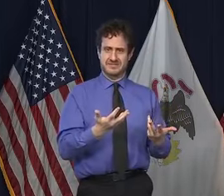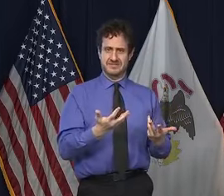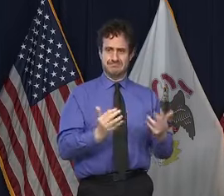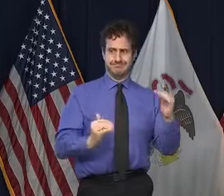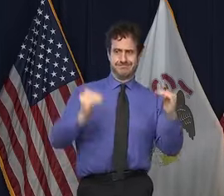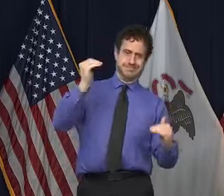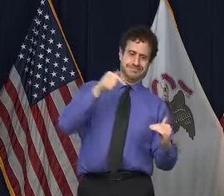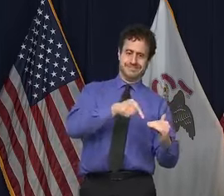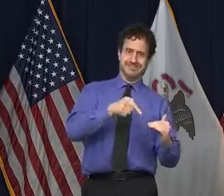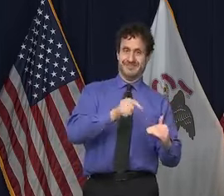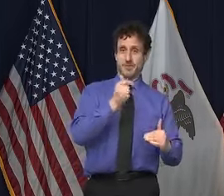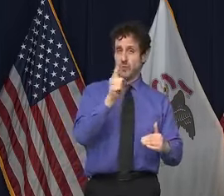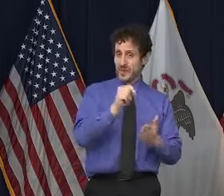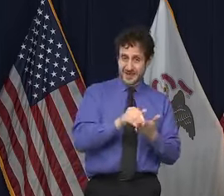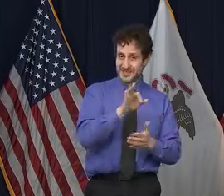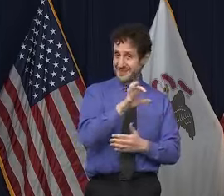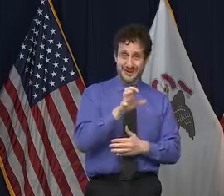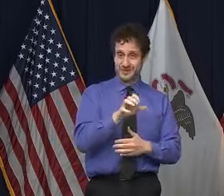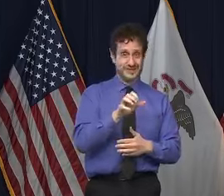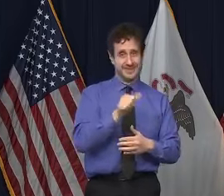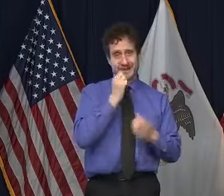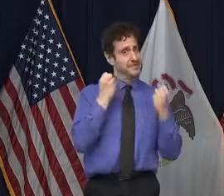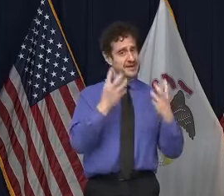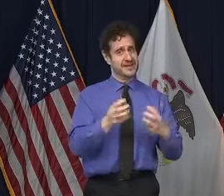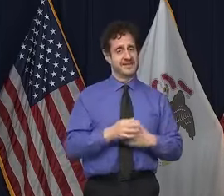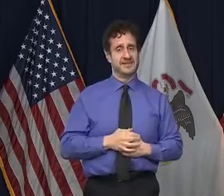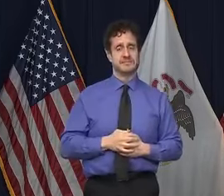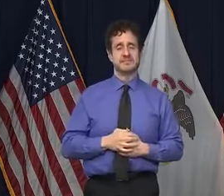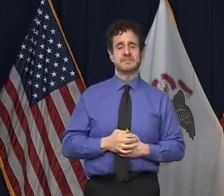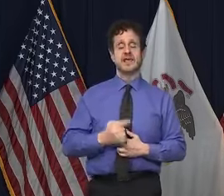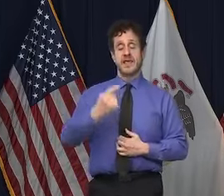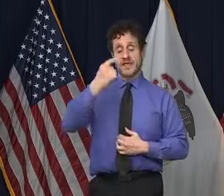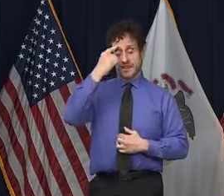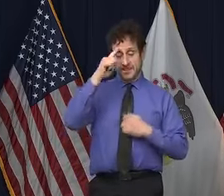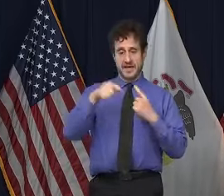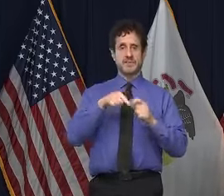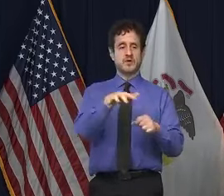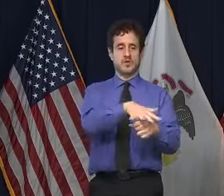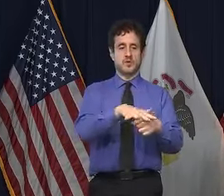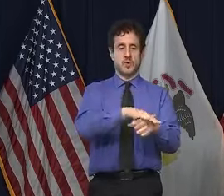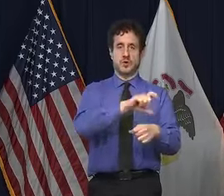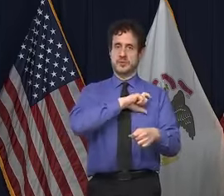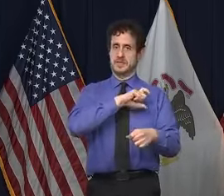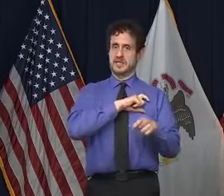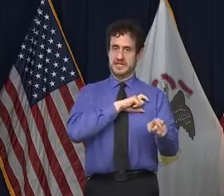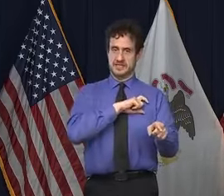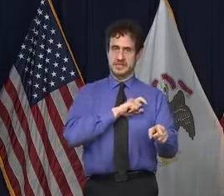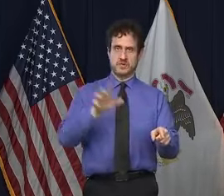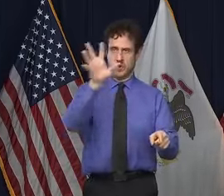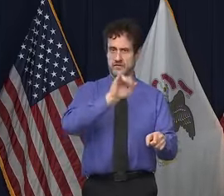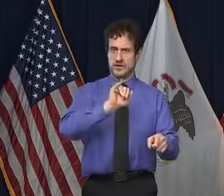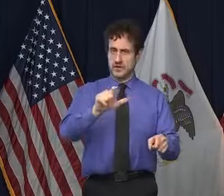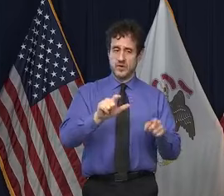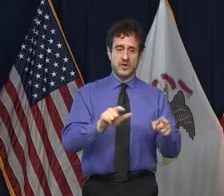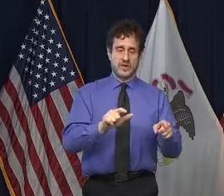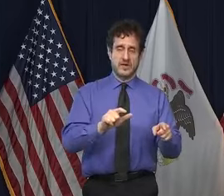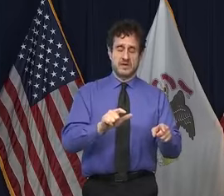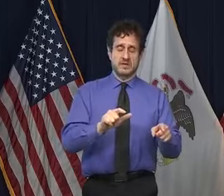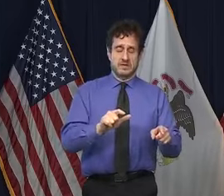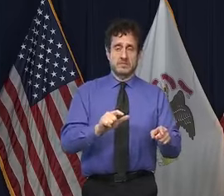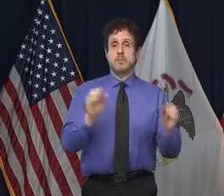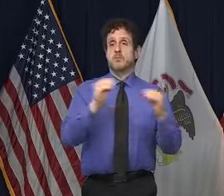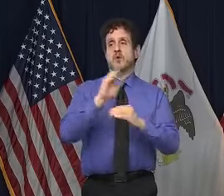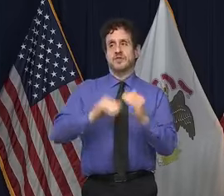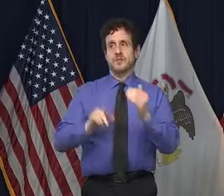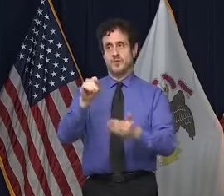of 1,900. Think about the local police forces, and what they add up to across the state that massively more